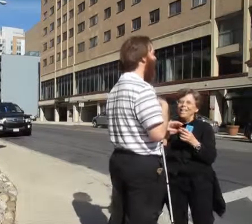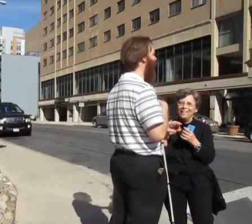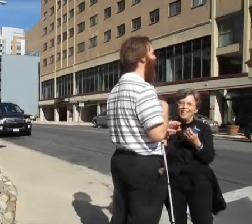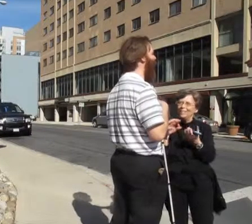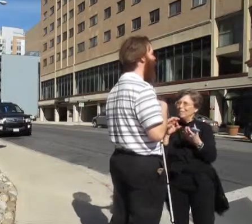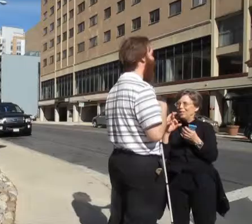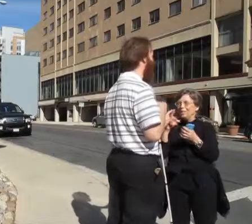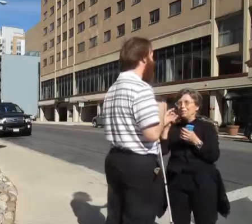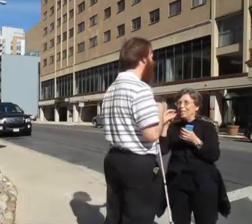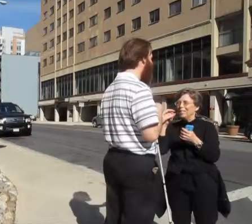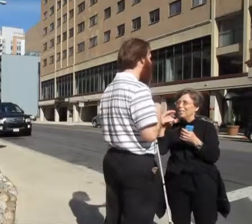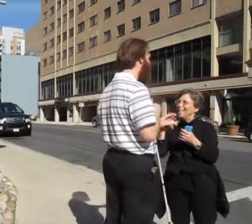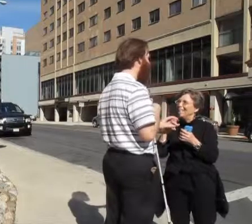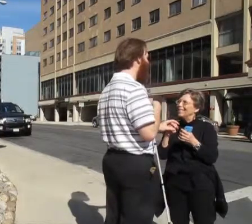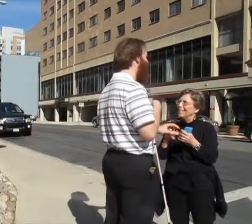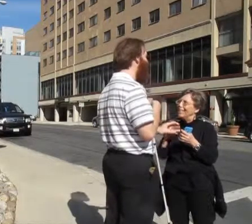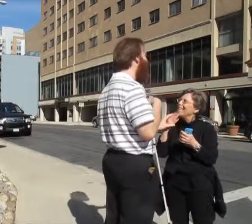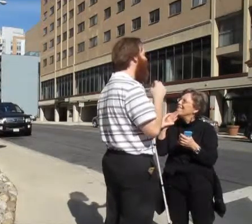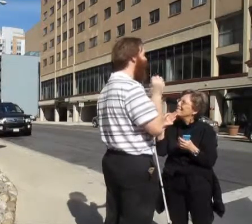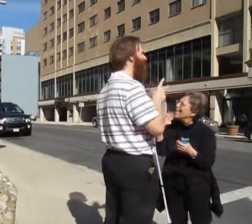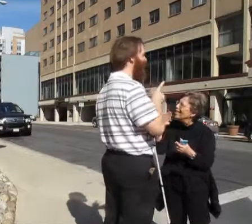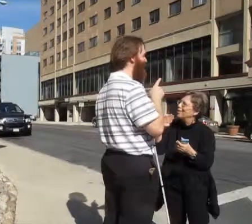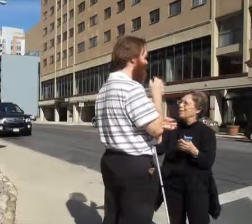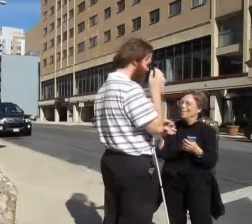to really understand you. Okay? Okay. you so much.